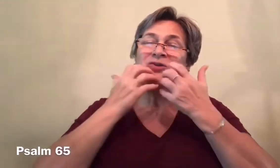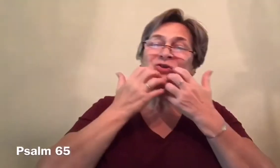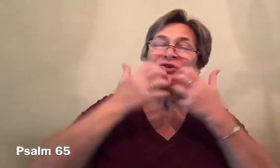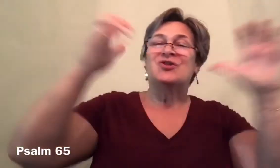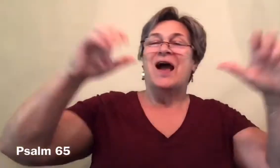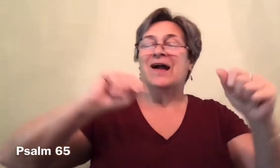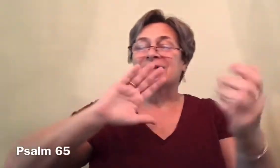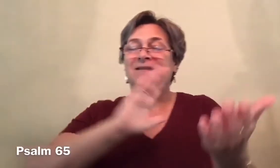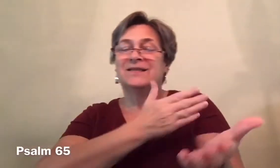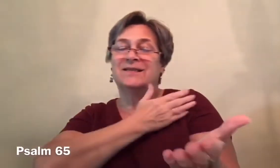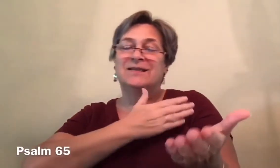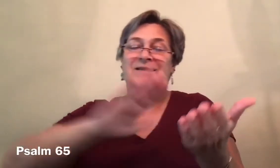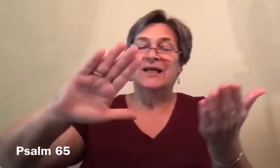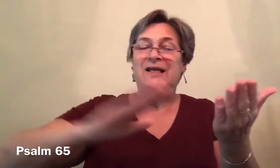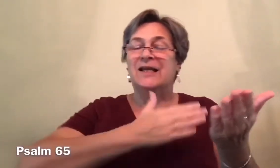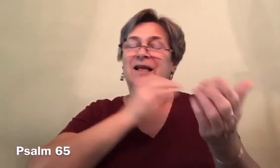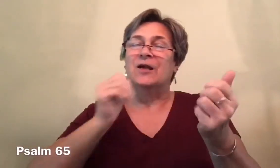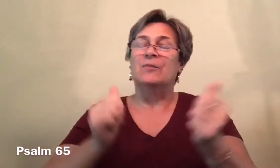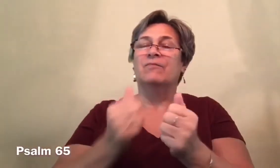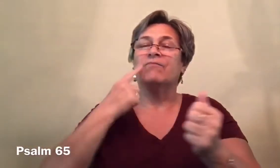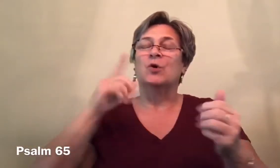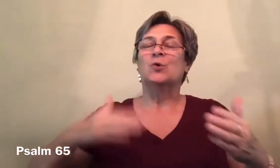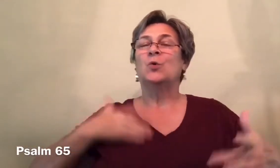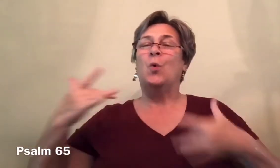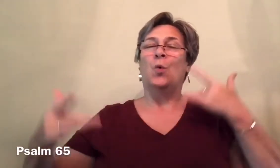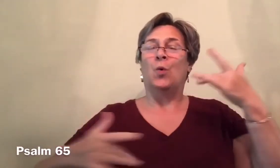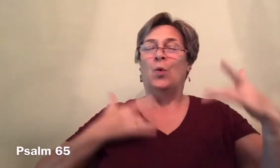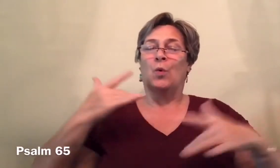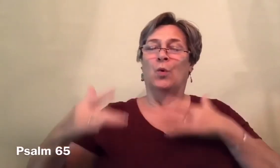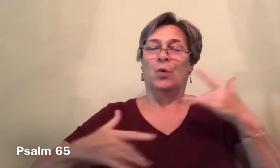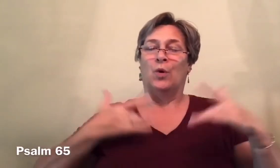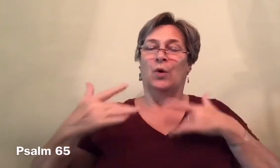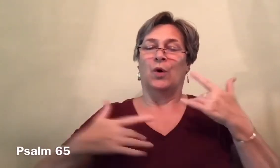They shout and sing for joy.